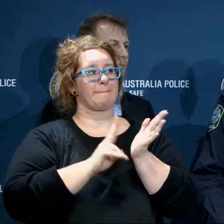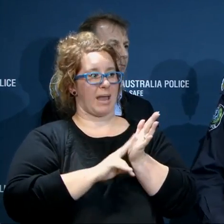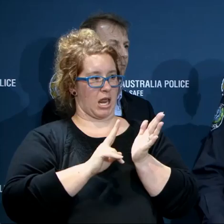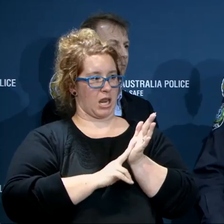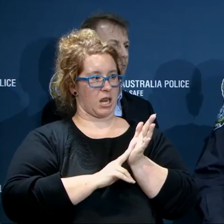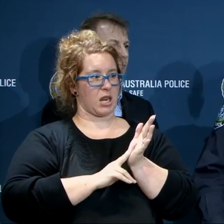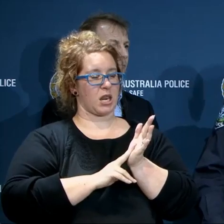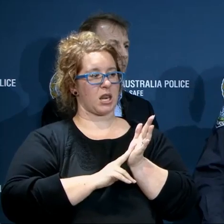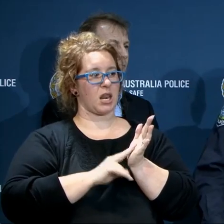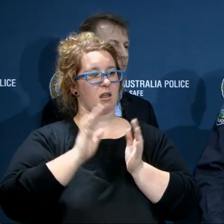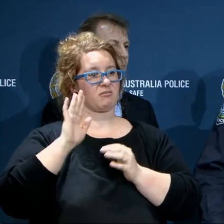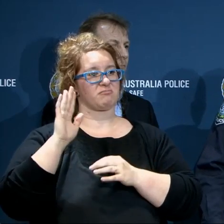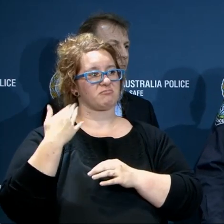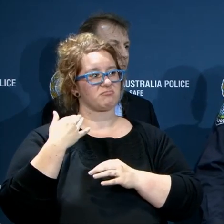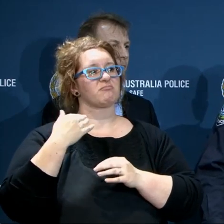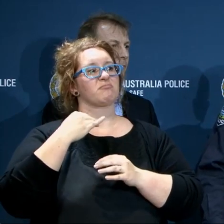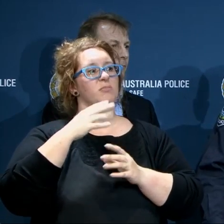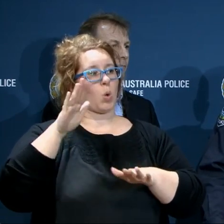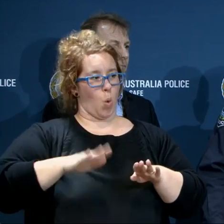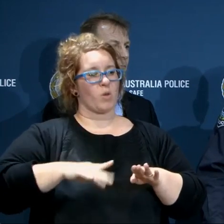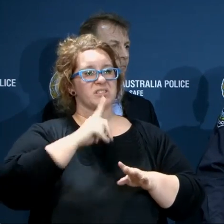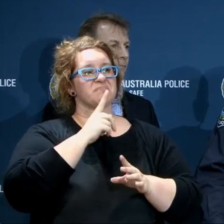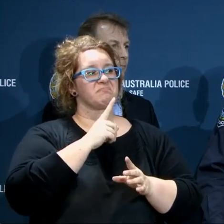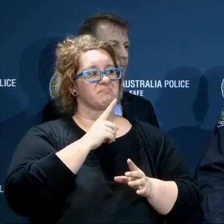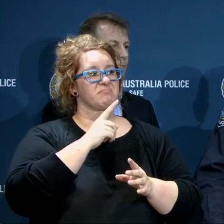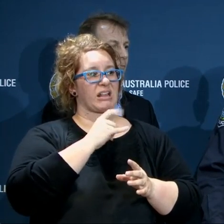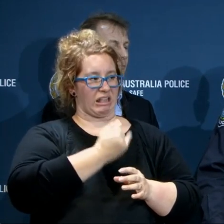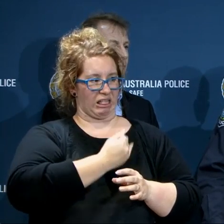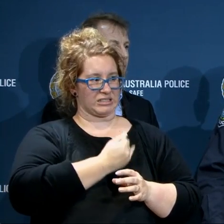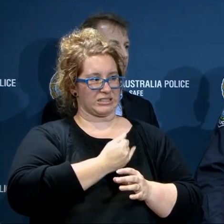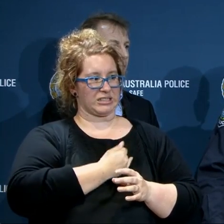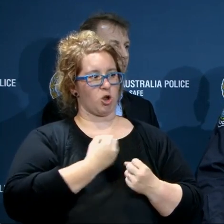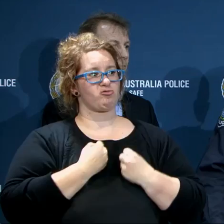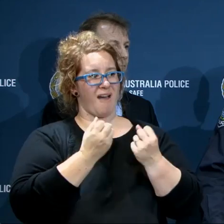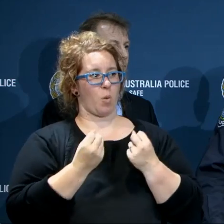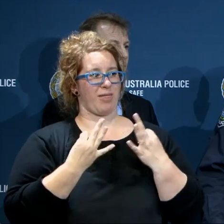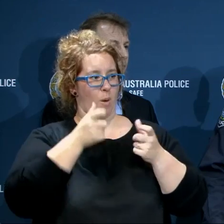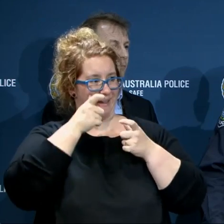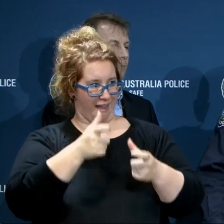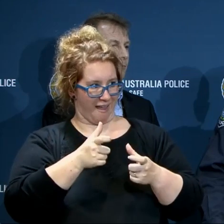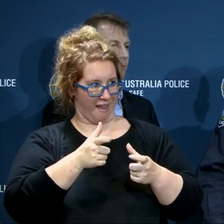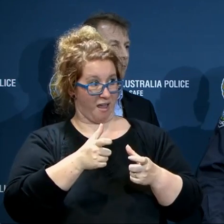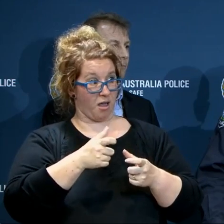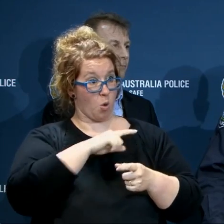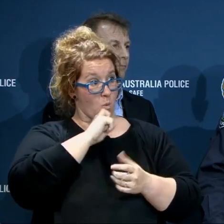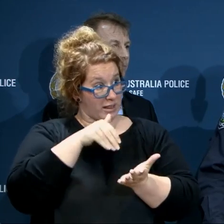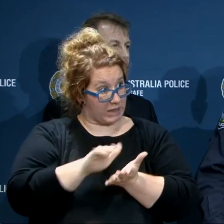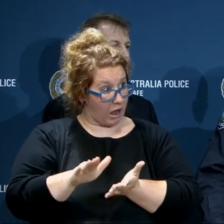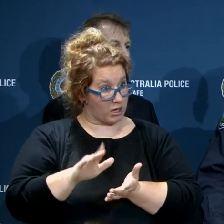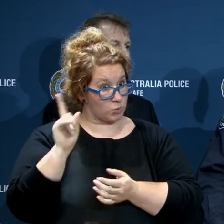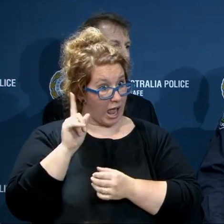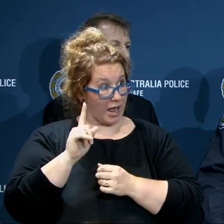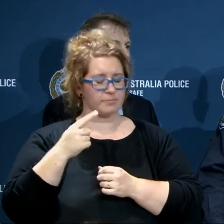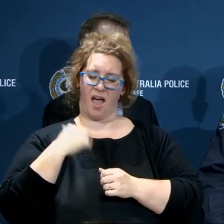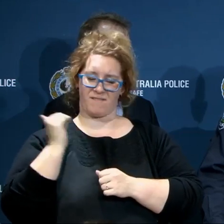care. Can you tell us if he's still employed by Safehole and whether you'll be reviewing his employment in light of today's plea? I've answered